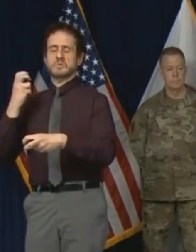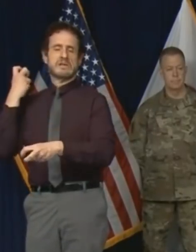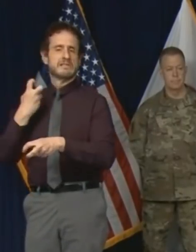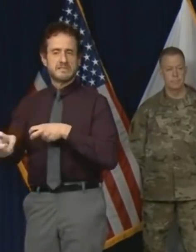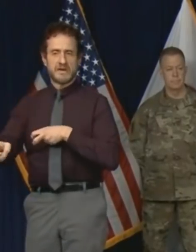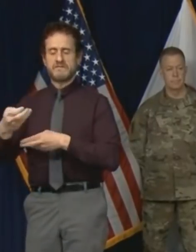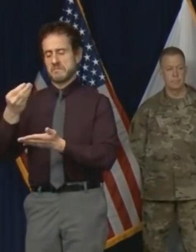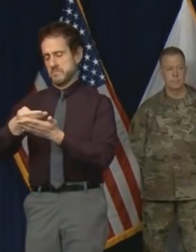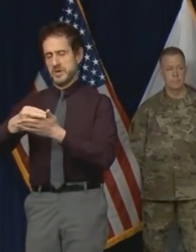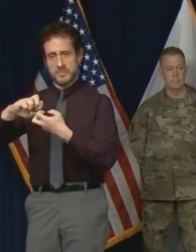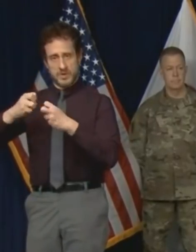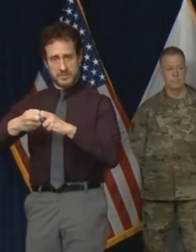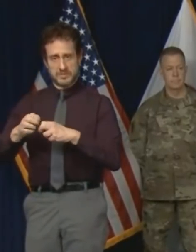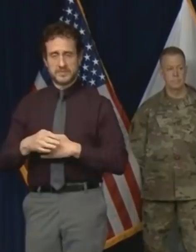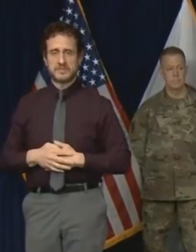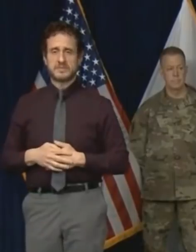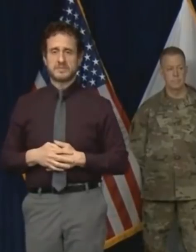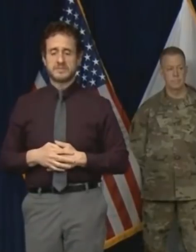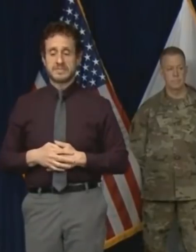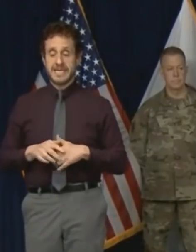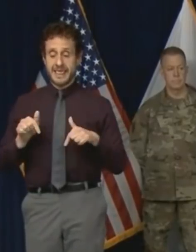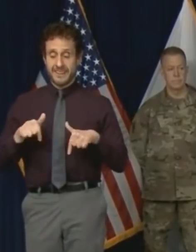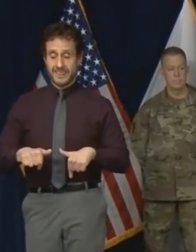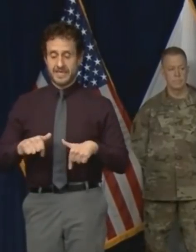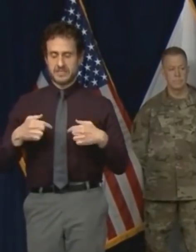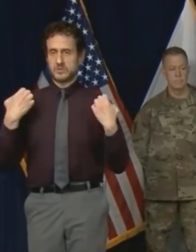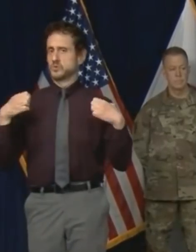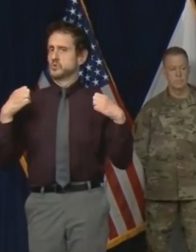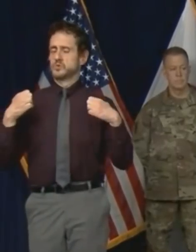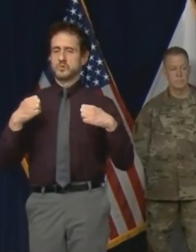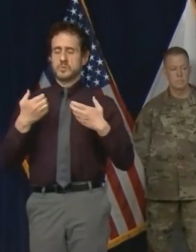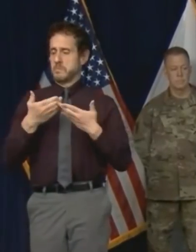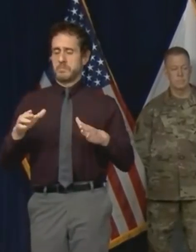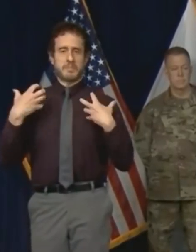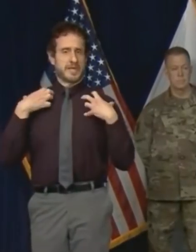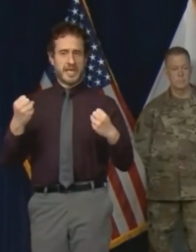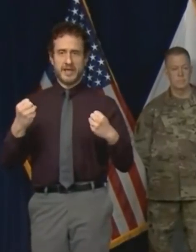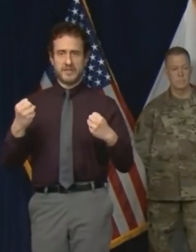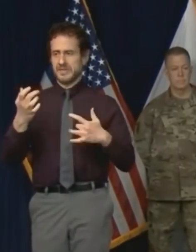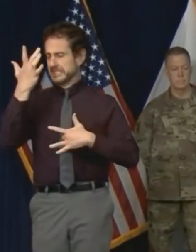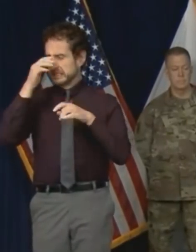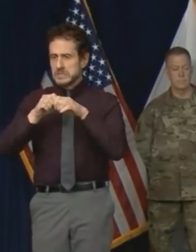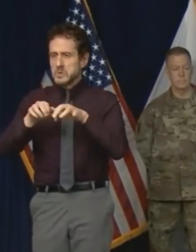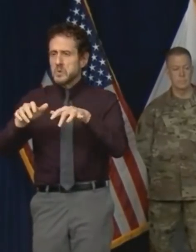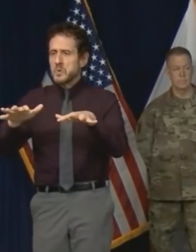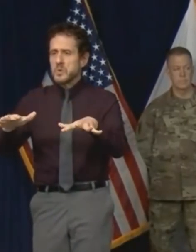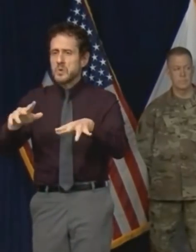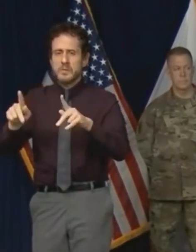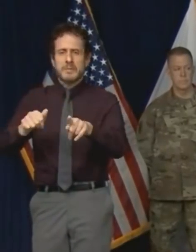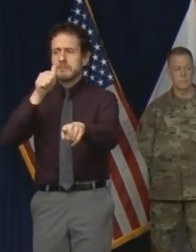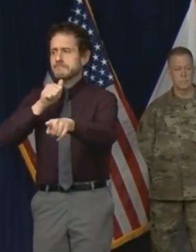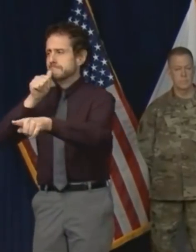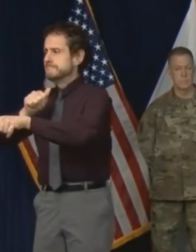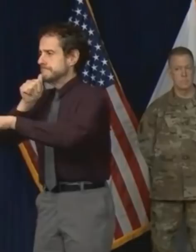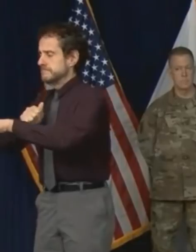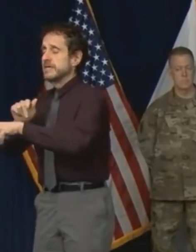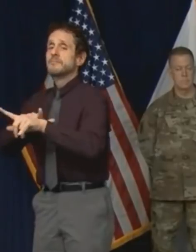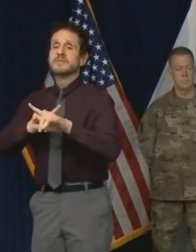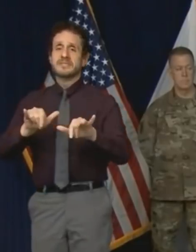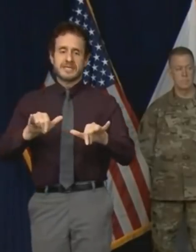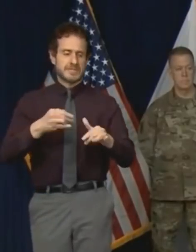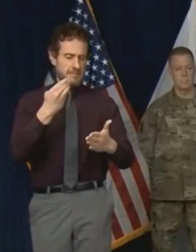This is a public health crisis but it is accompanied by massive economic disruption